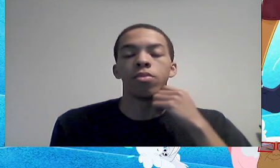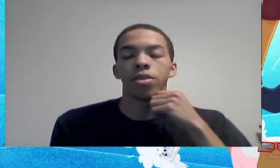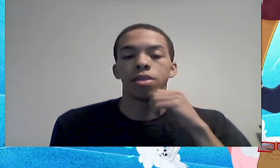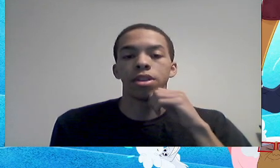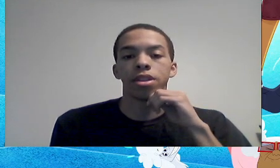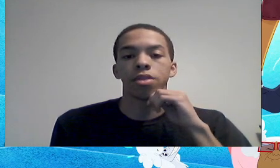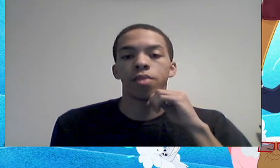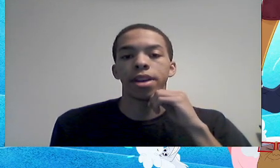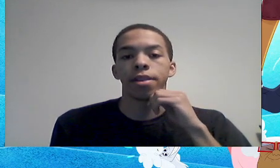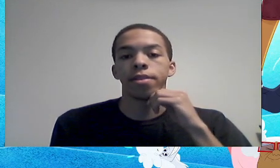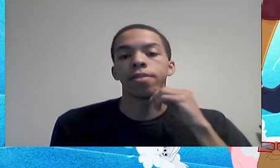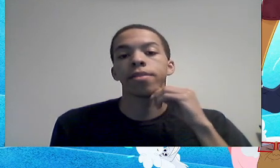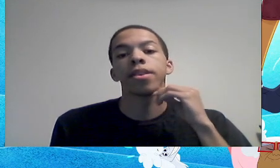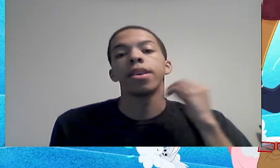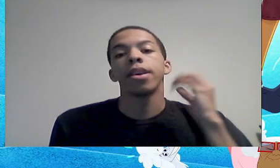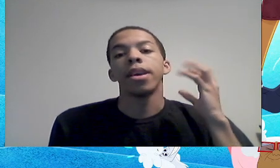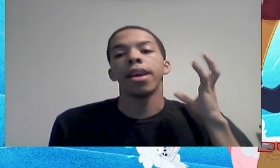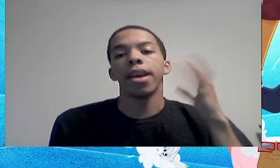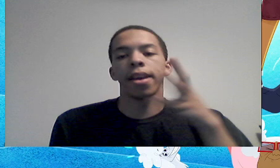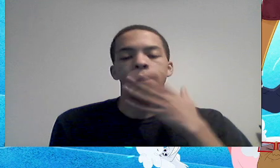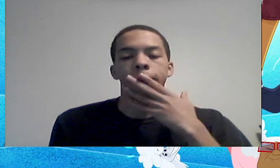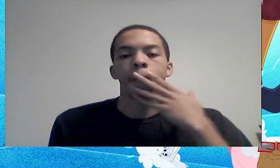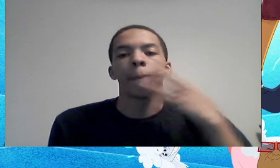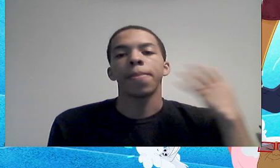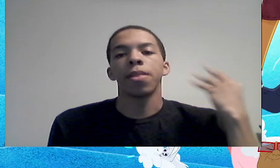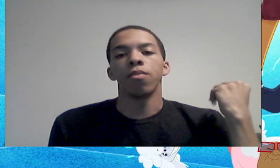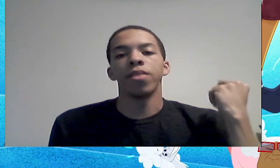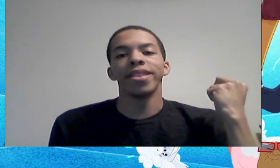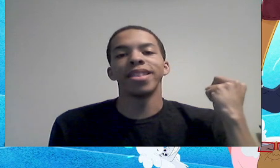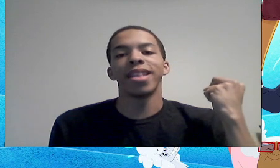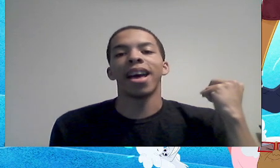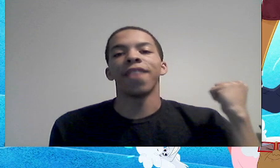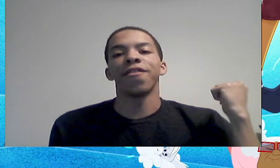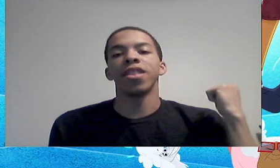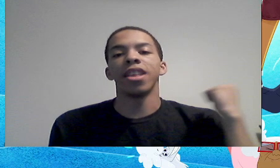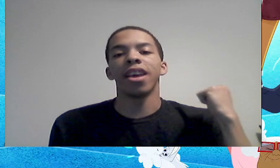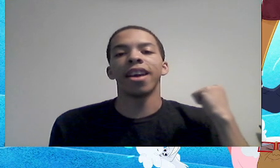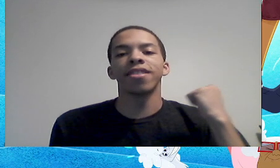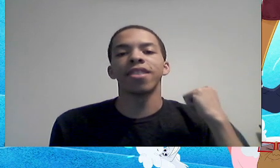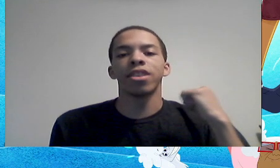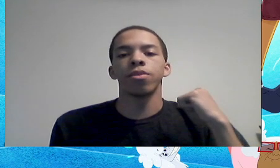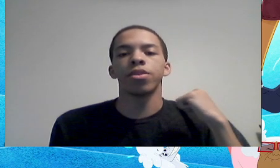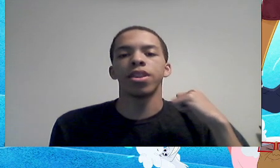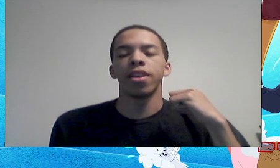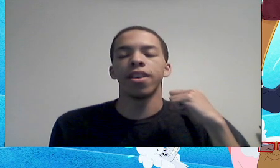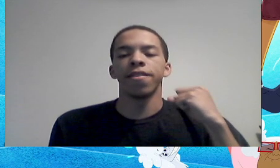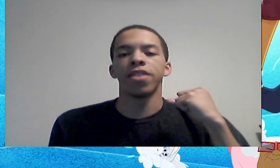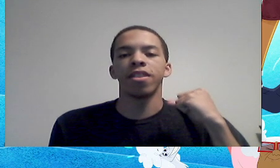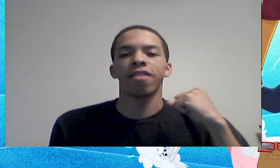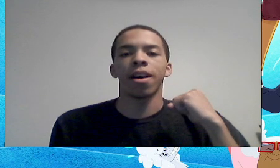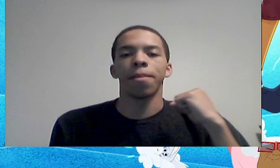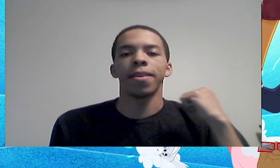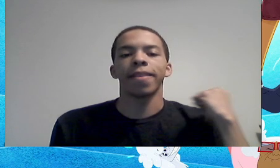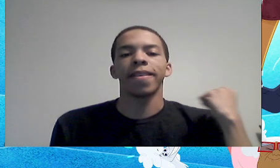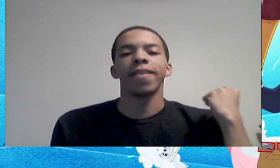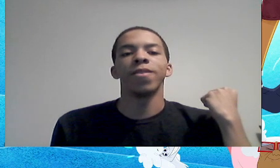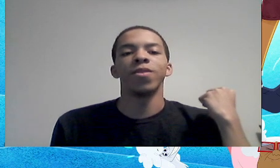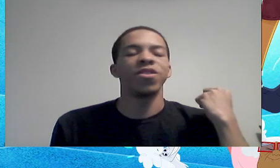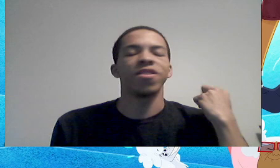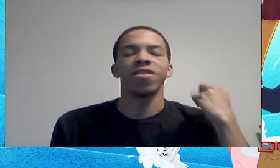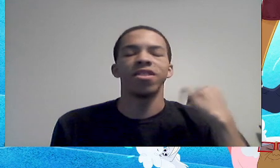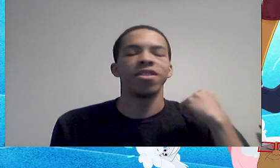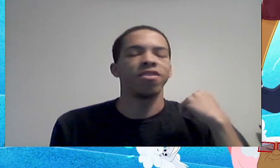Noah was only into white girls. And, the reason that I, the execution of this topic